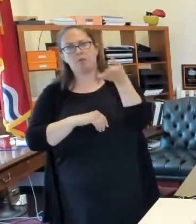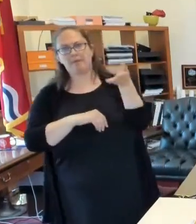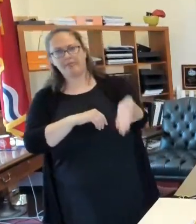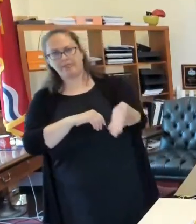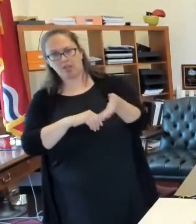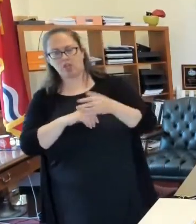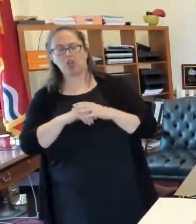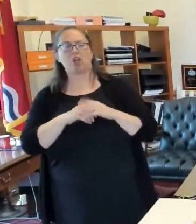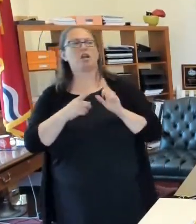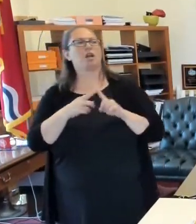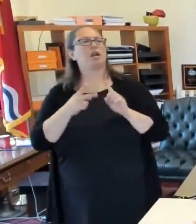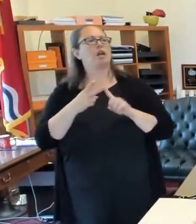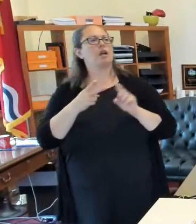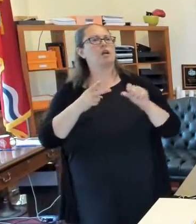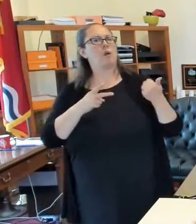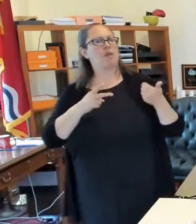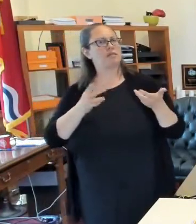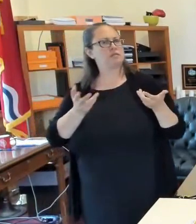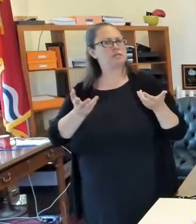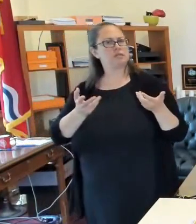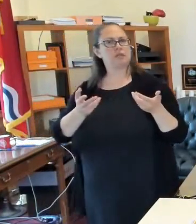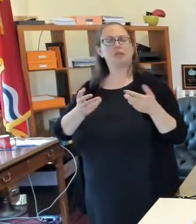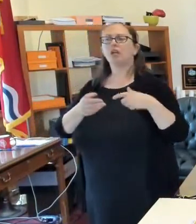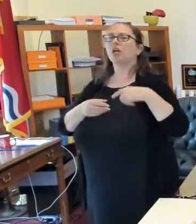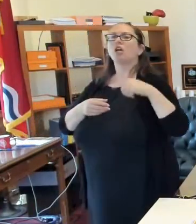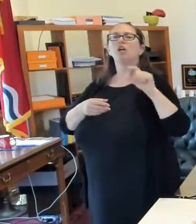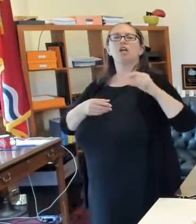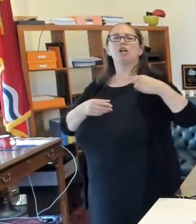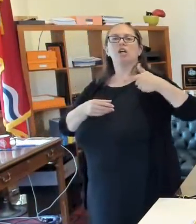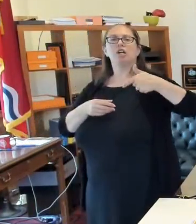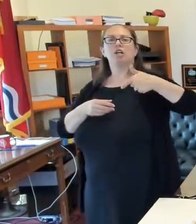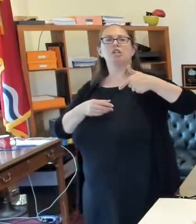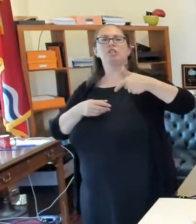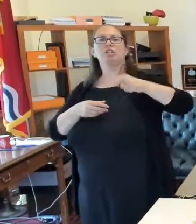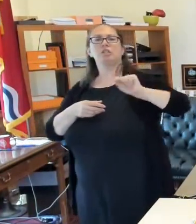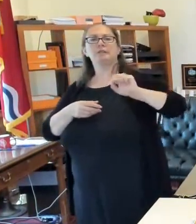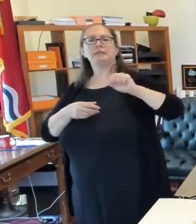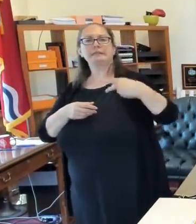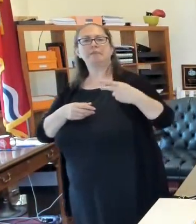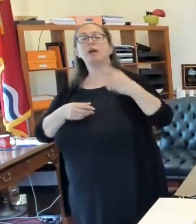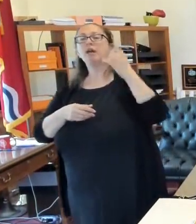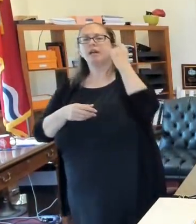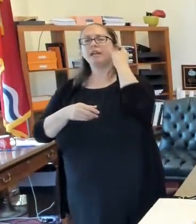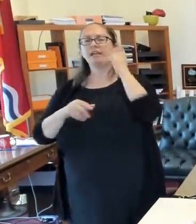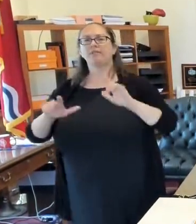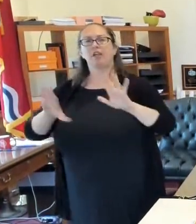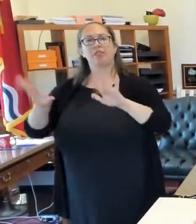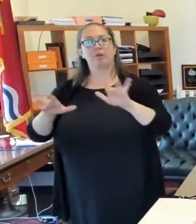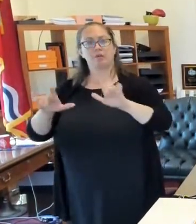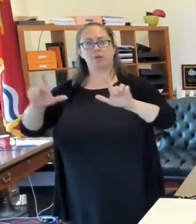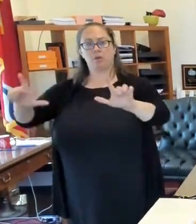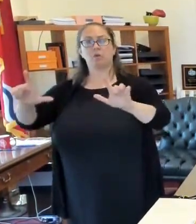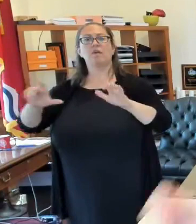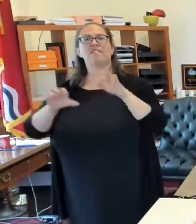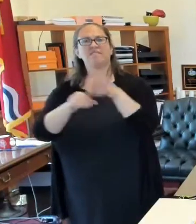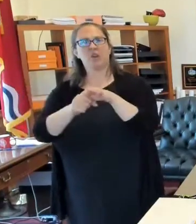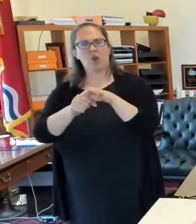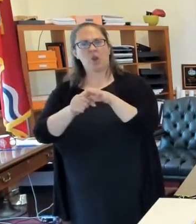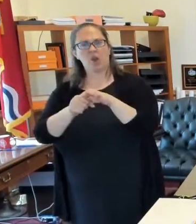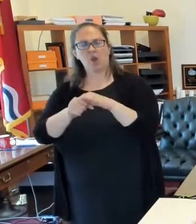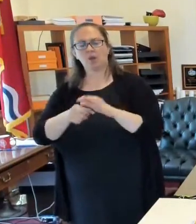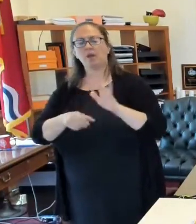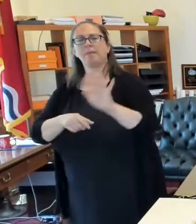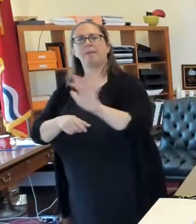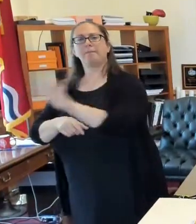Um, what else should I mention? They have Q-tips if you want to use the touch screen. Oh, yeah. If you're using a touch screen, they do. They've got, you know, little